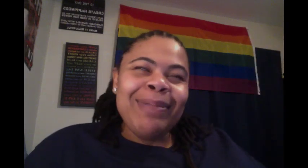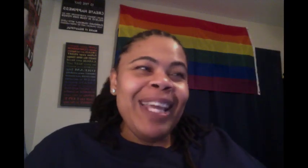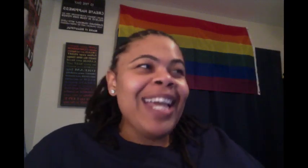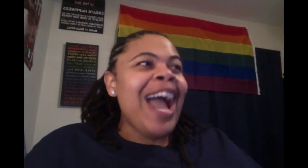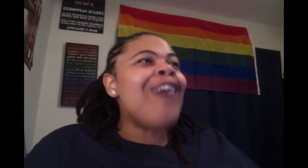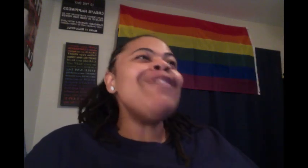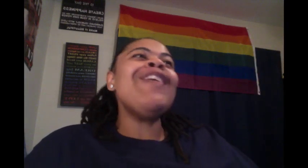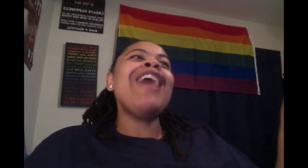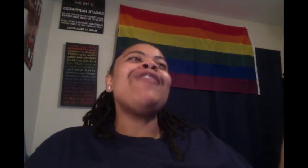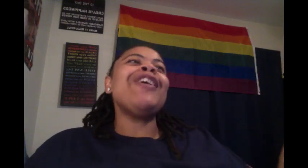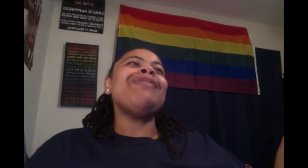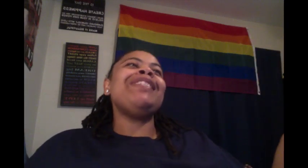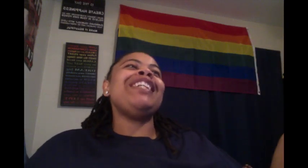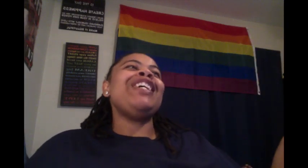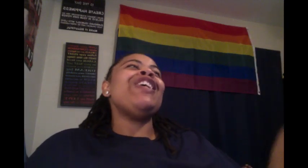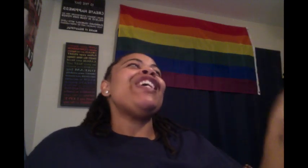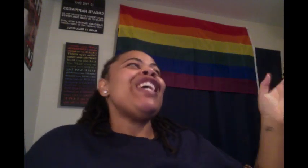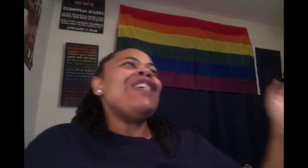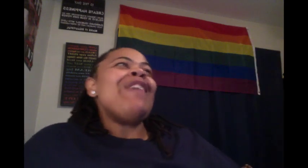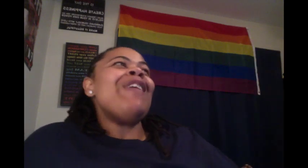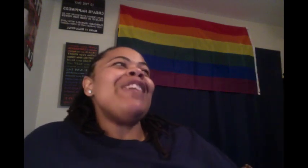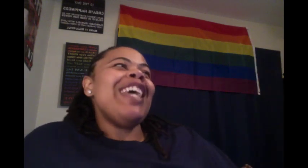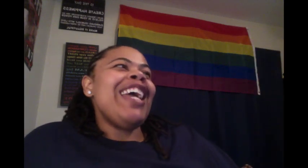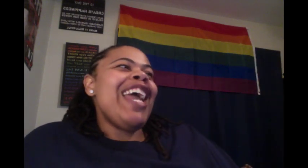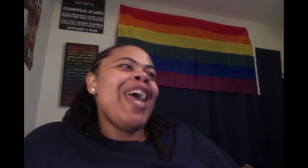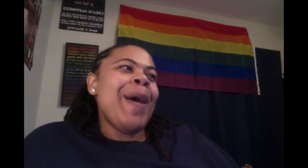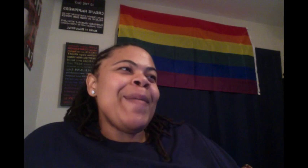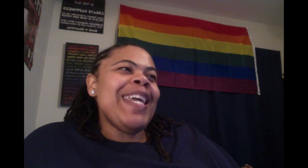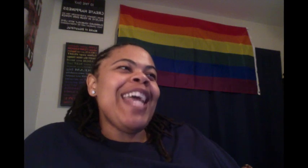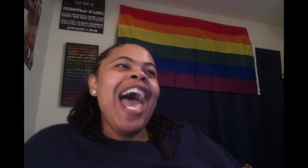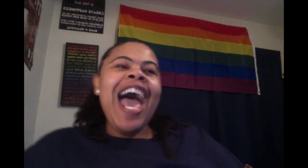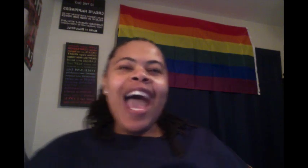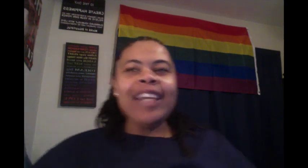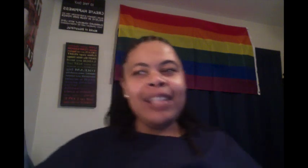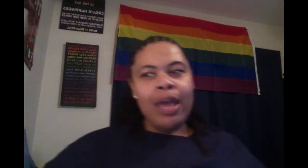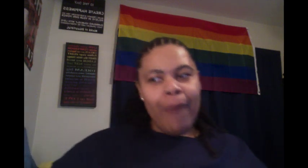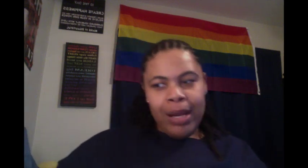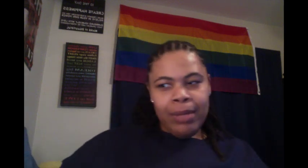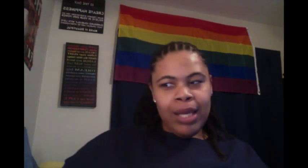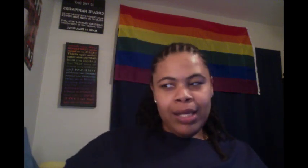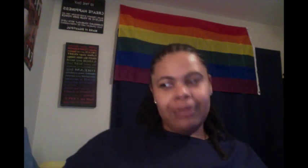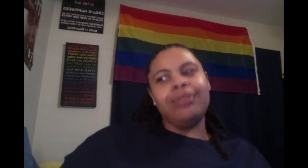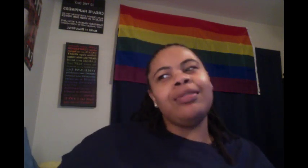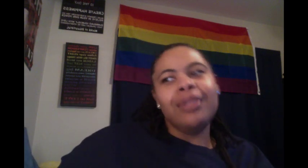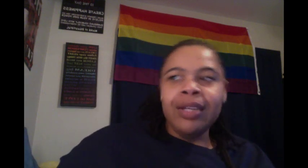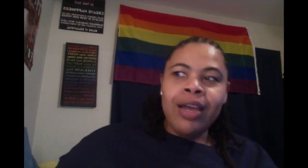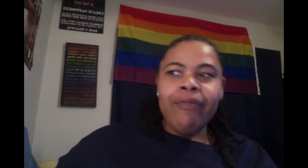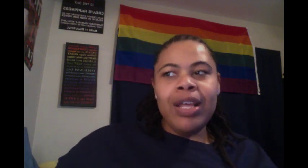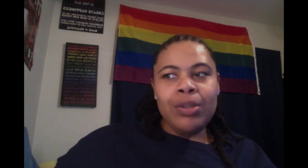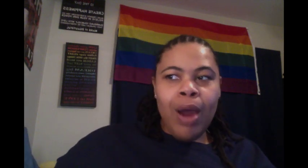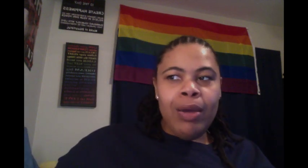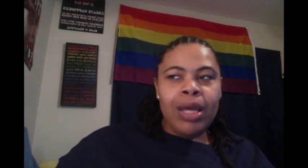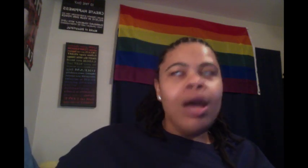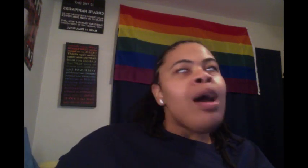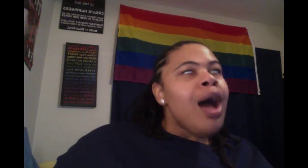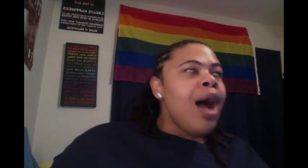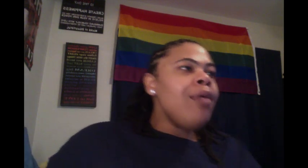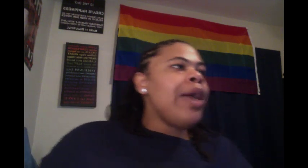playing. I don't even know how to work the machine, girl. Can you come over here and help me? I said, wait a minute. Victoria. Victoria, okay,